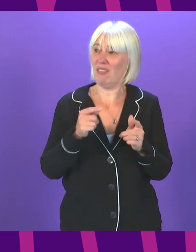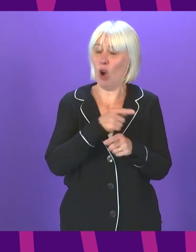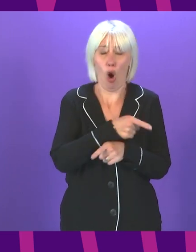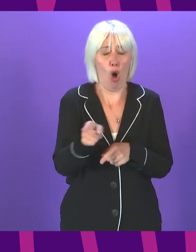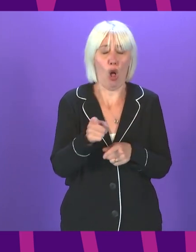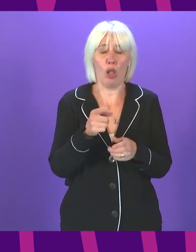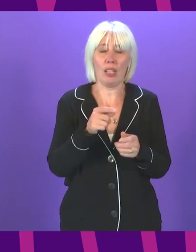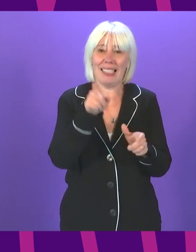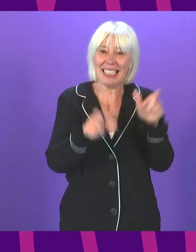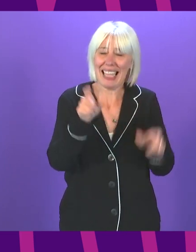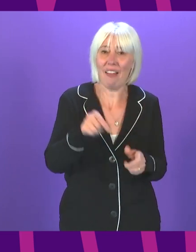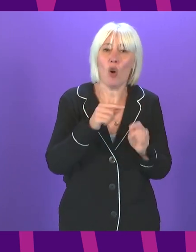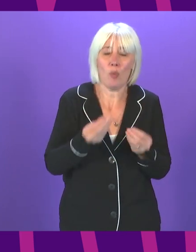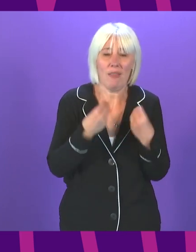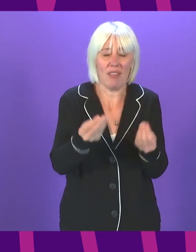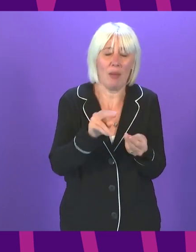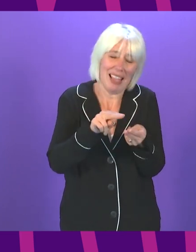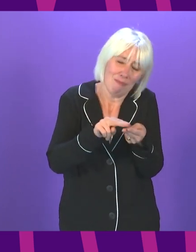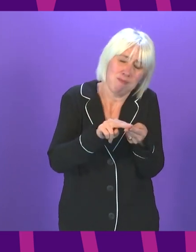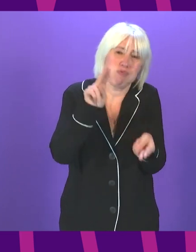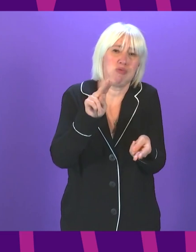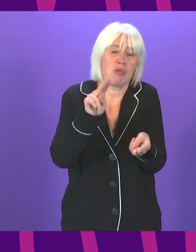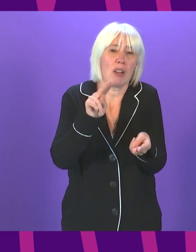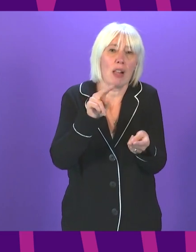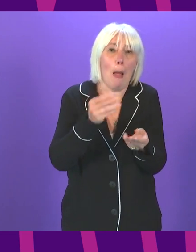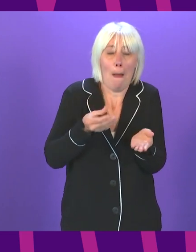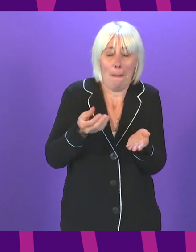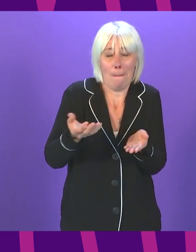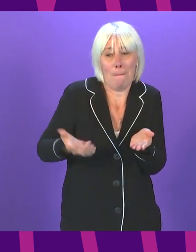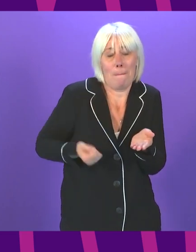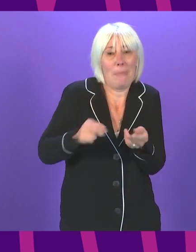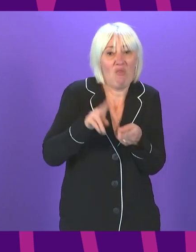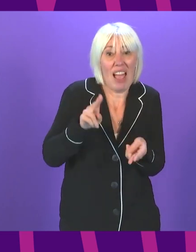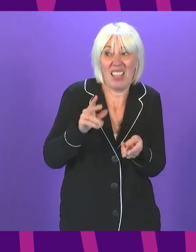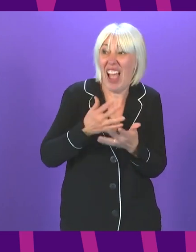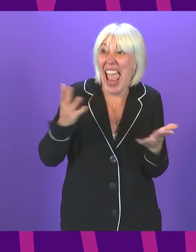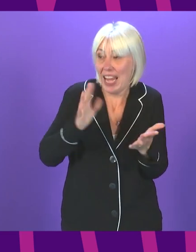NHS, we have given them the highest pay rise of any part of the UK in this year.